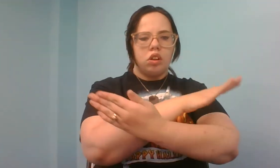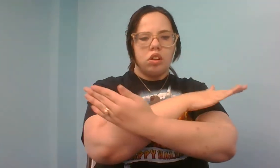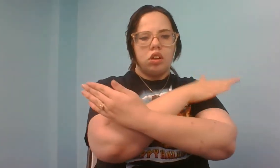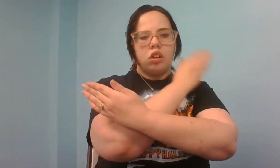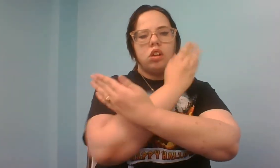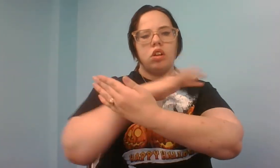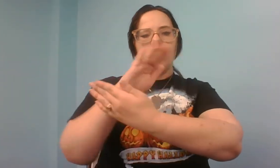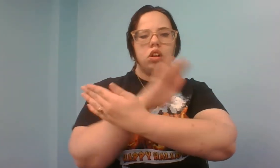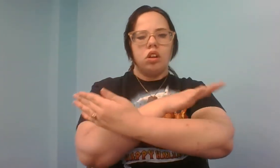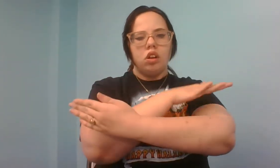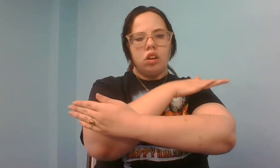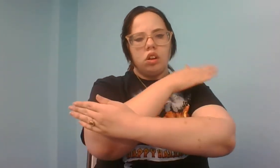Strange things have happened to a stranger.